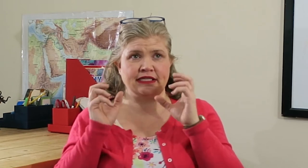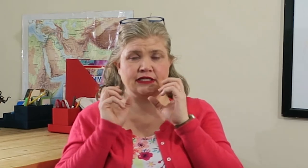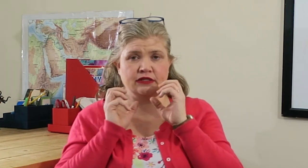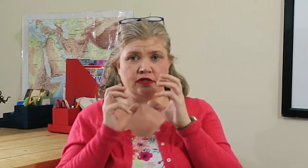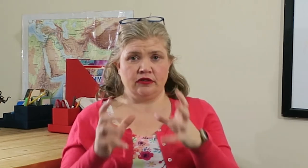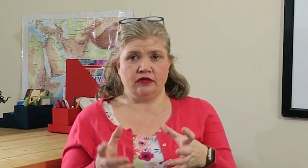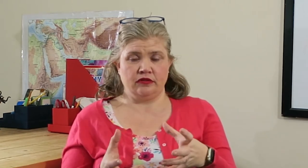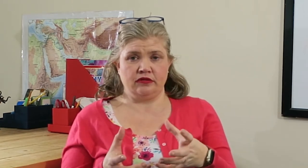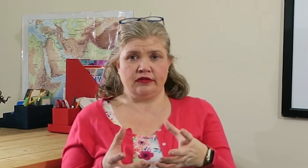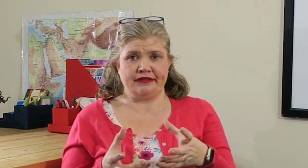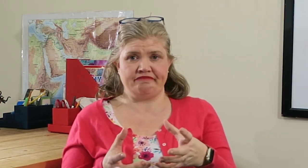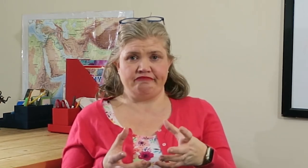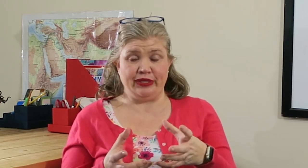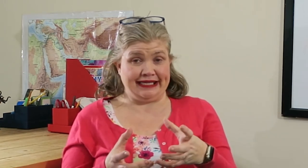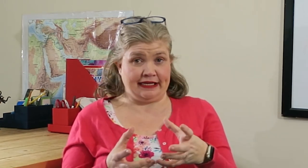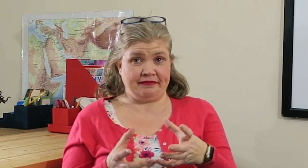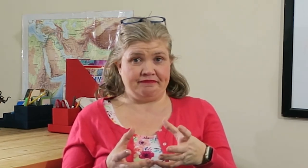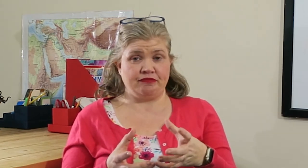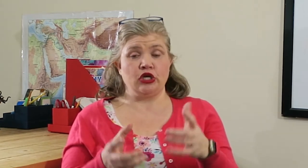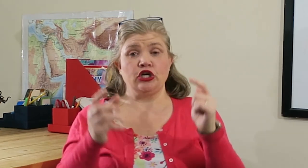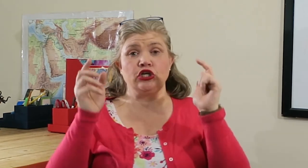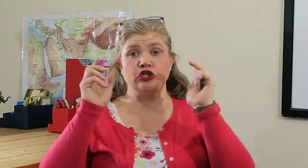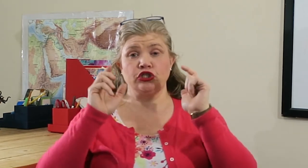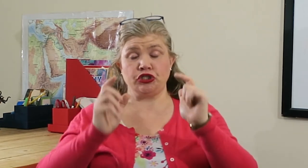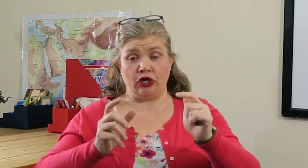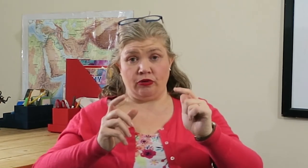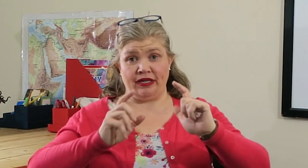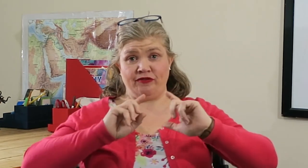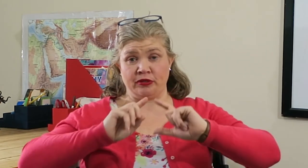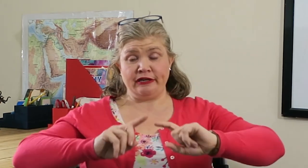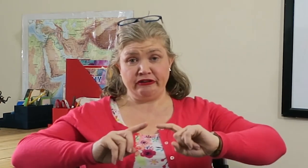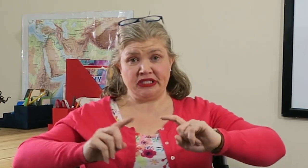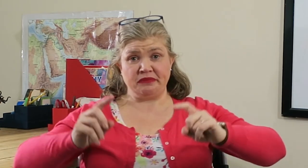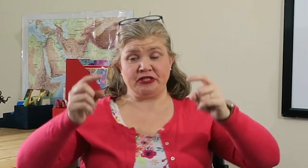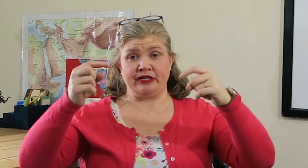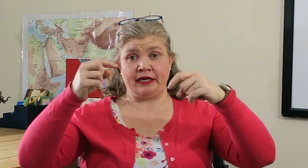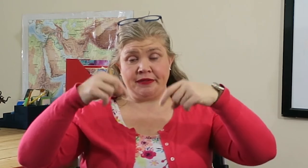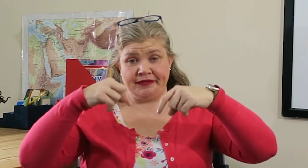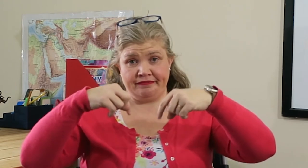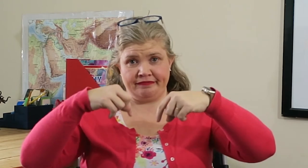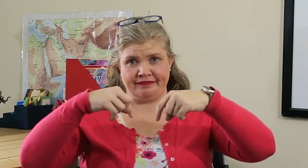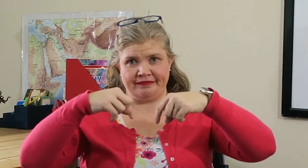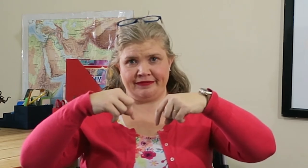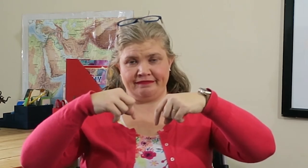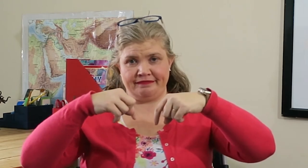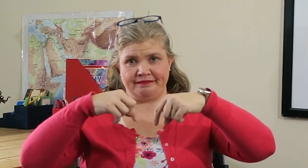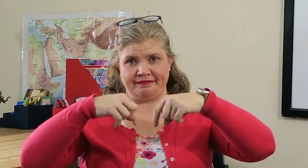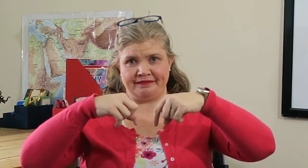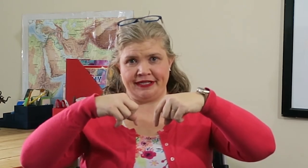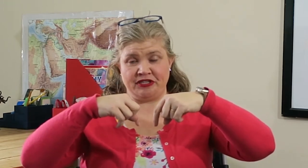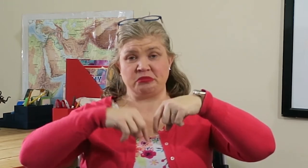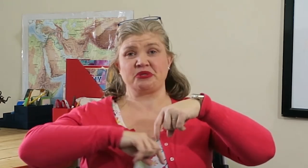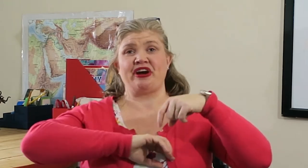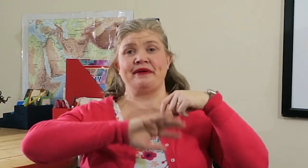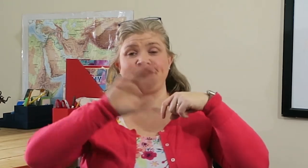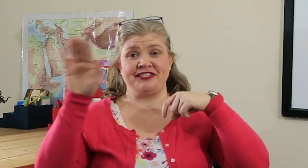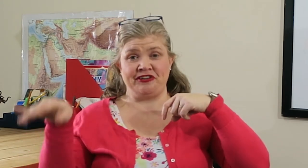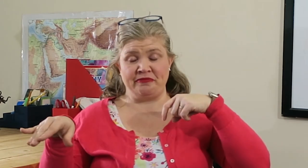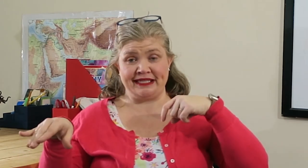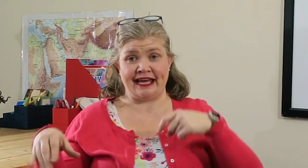we get done? So if you're not already subscribed, hit the subscribe button so you don't miss